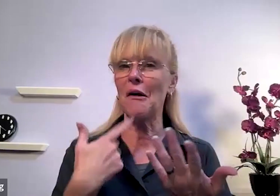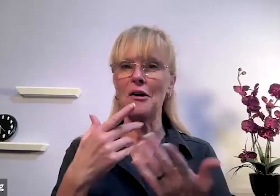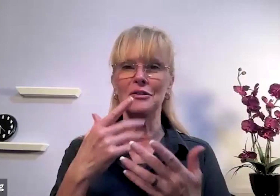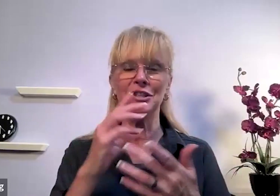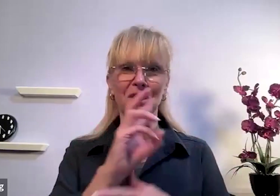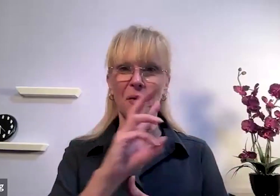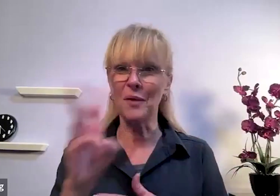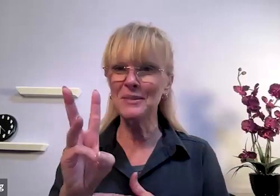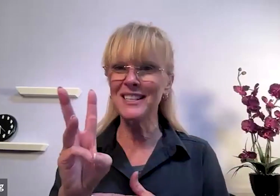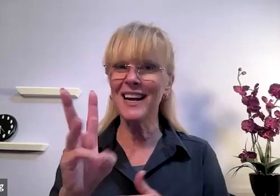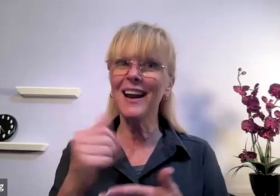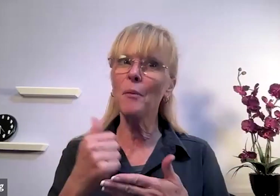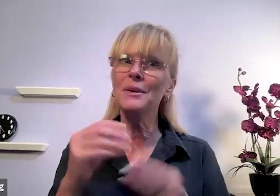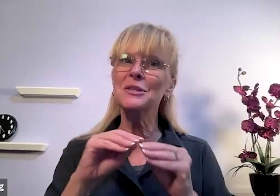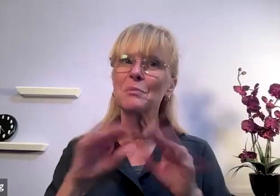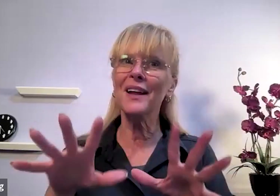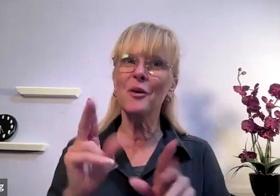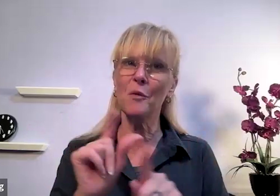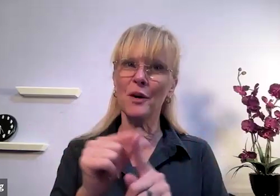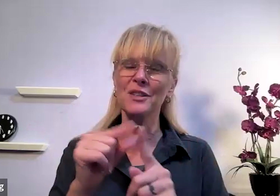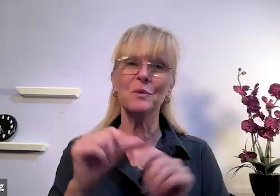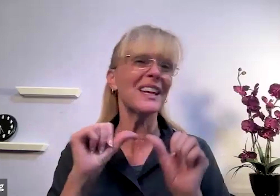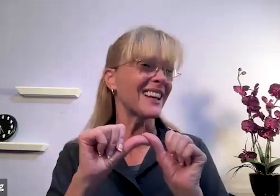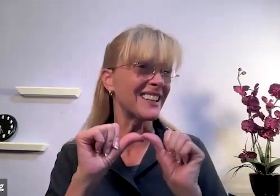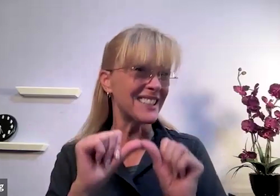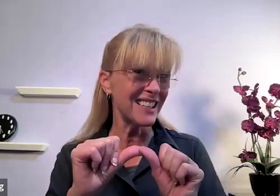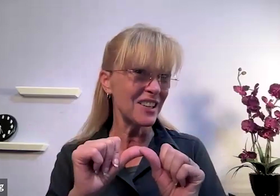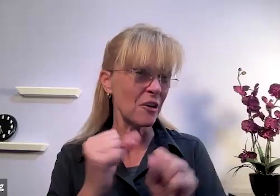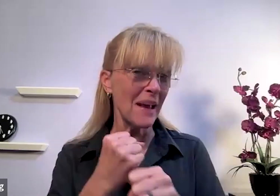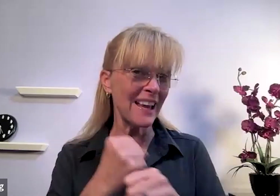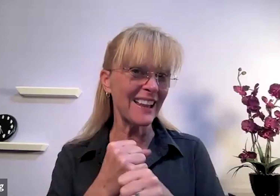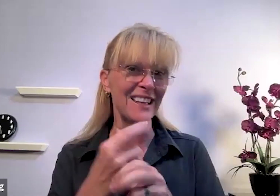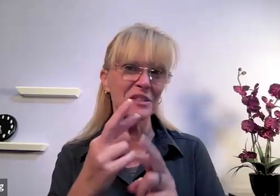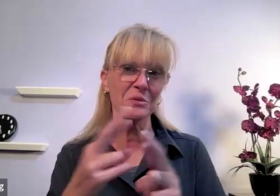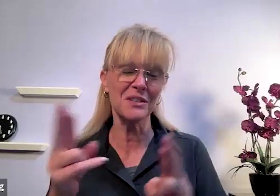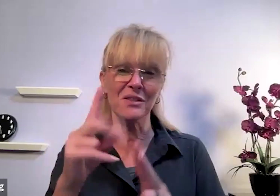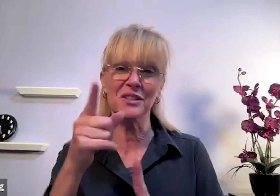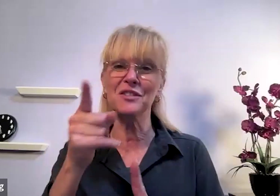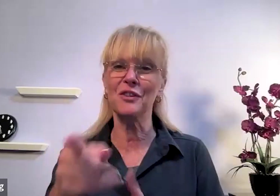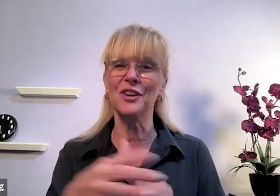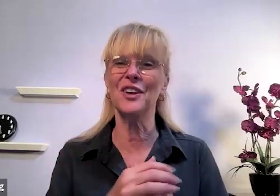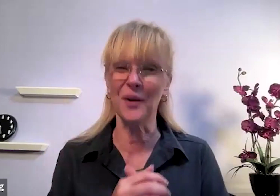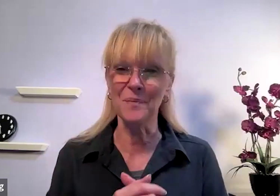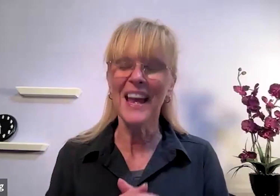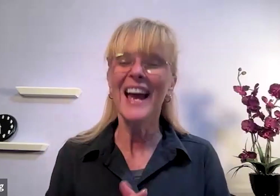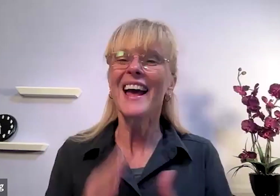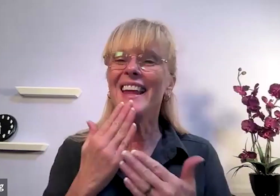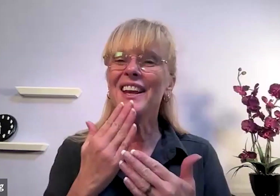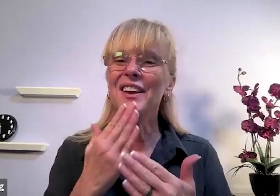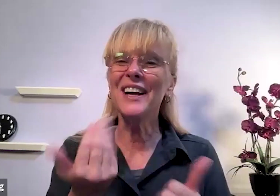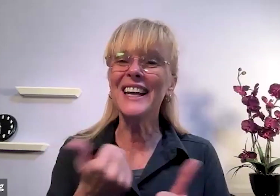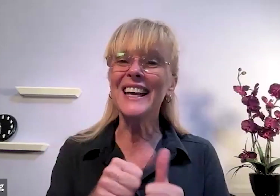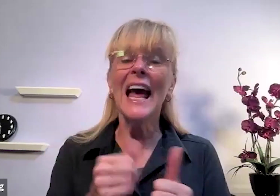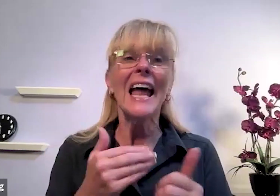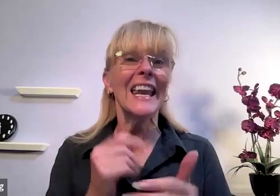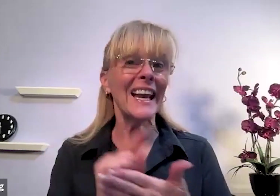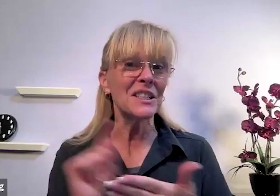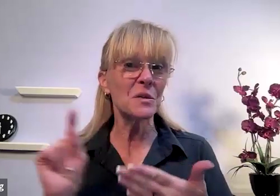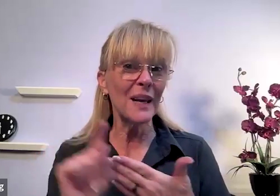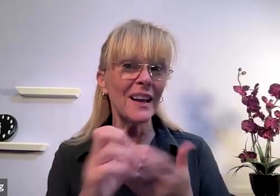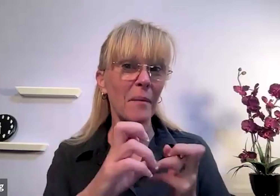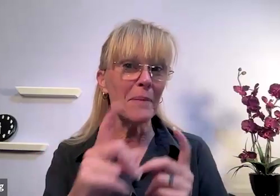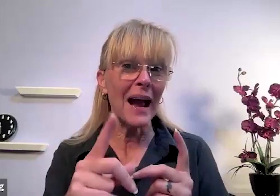or our just our website help us spread the word so we can continue making these resources for you thank you again